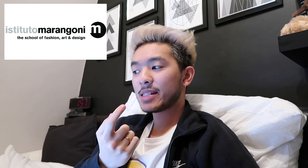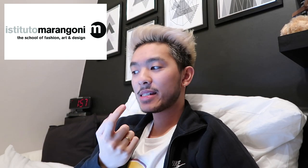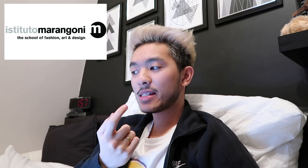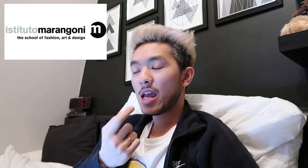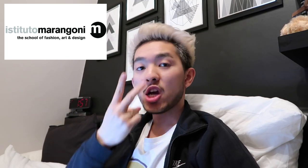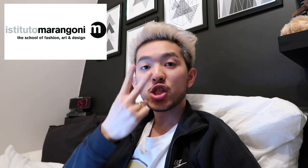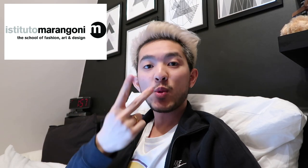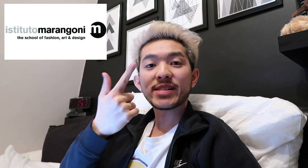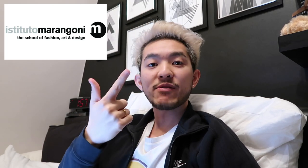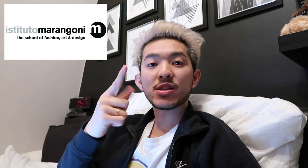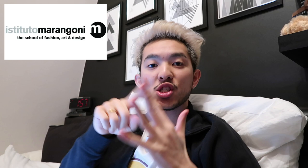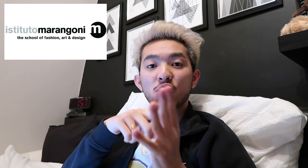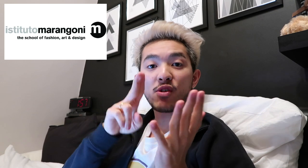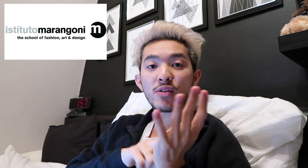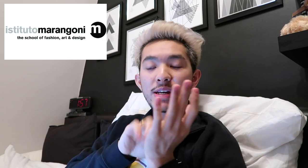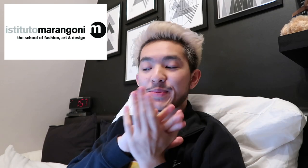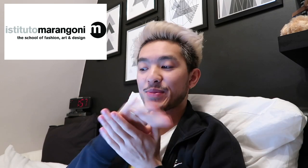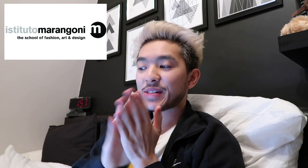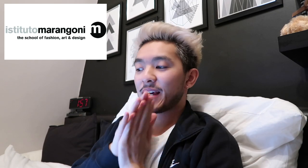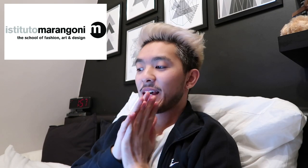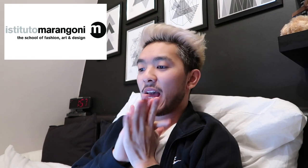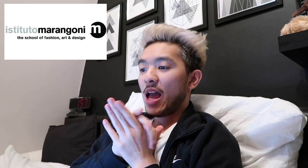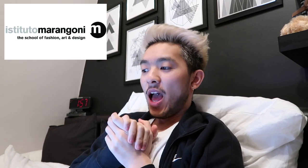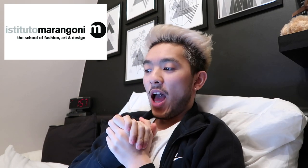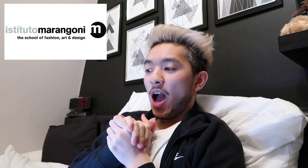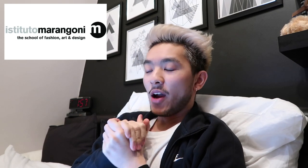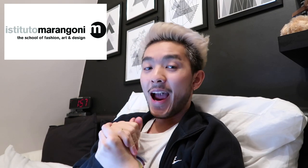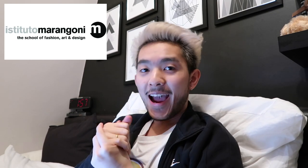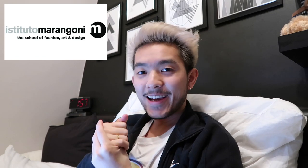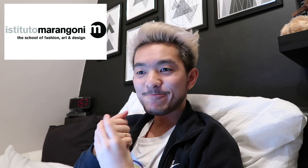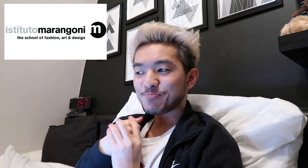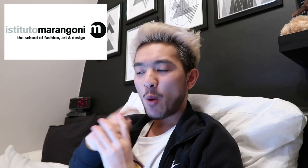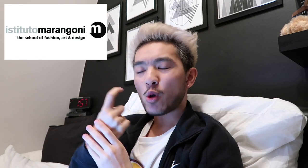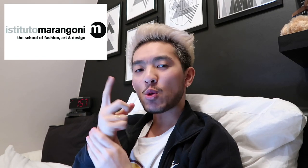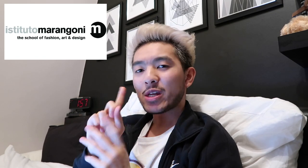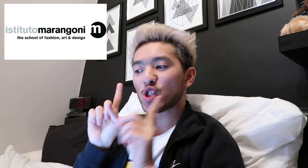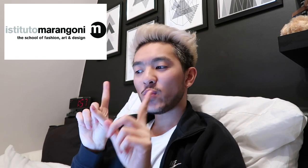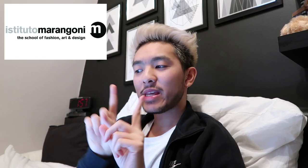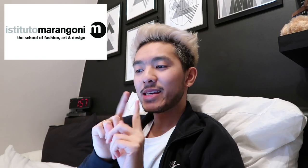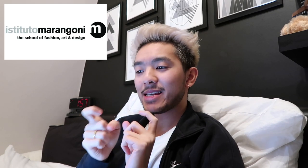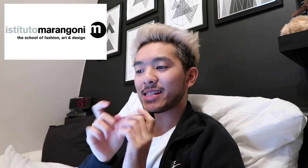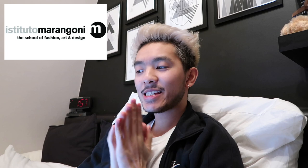27th January. Okay. I wasn't wondering if it